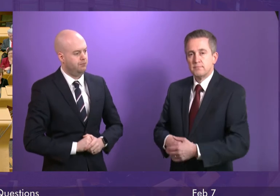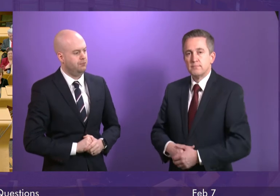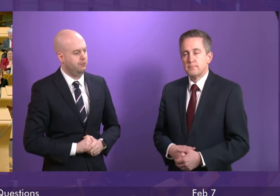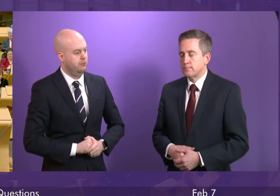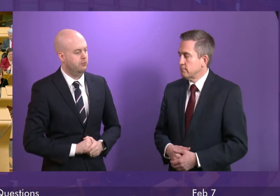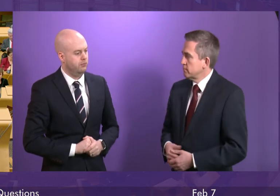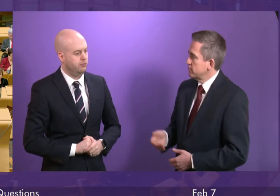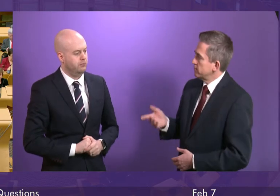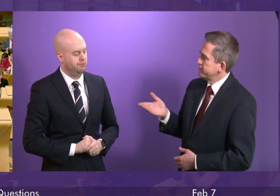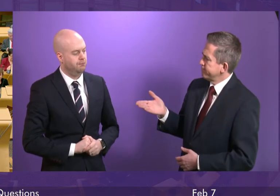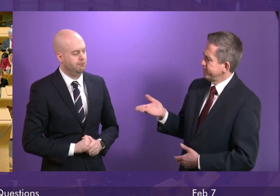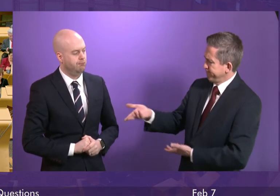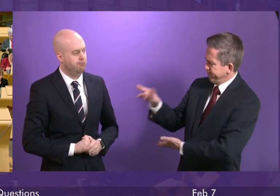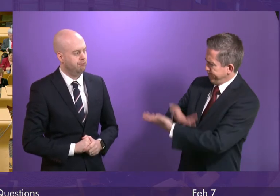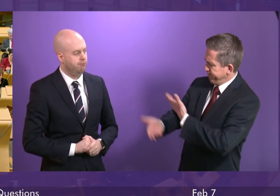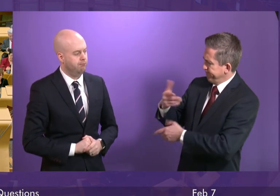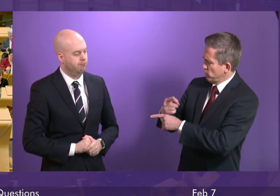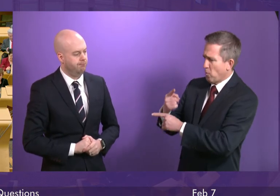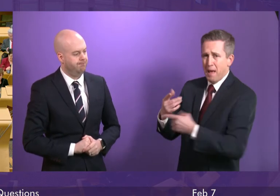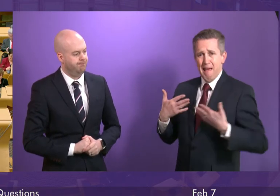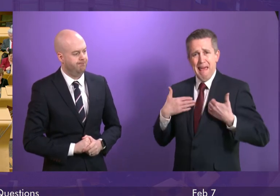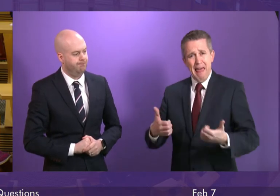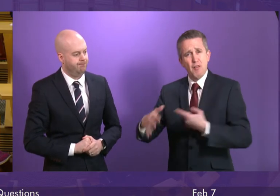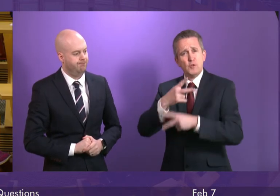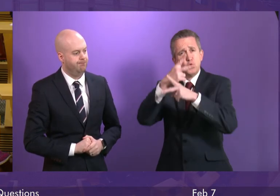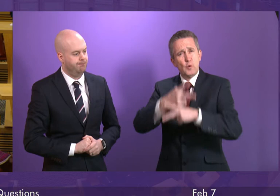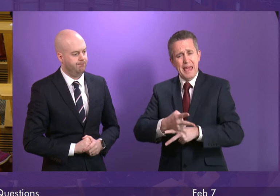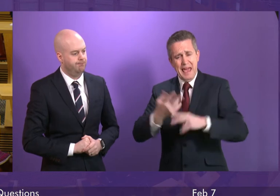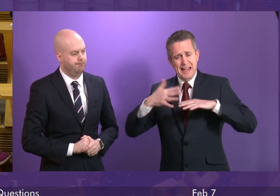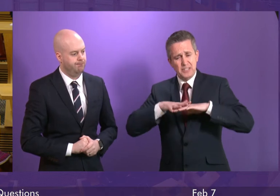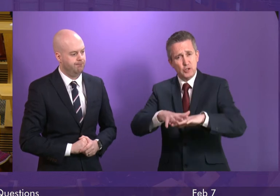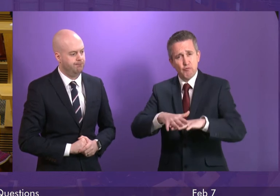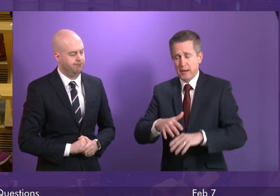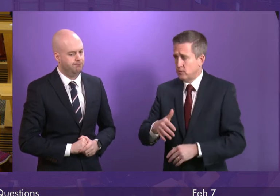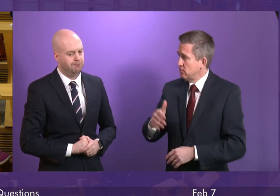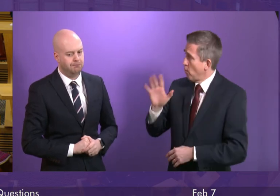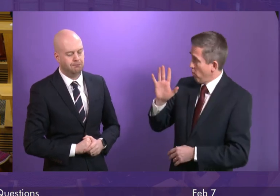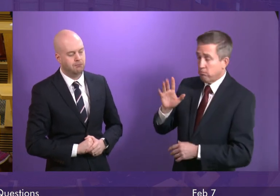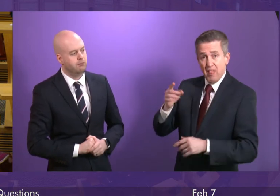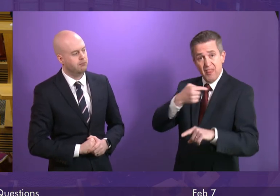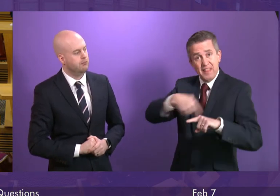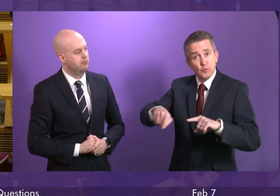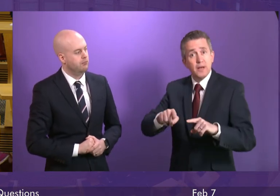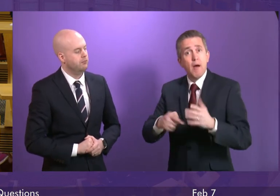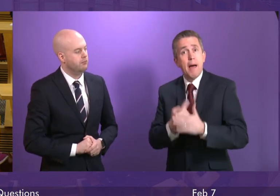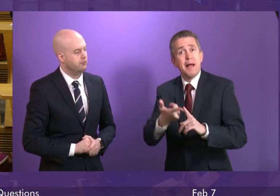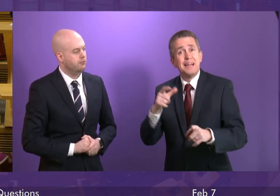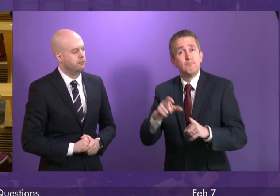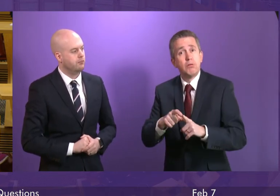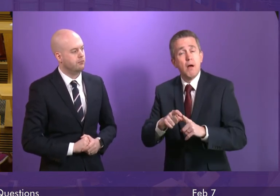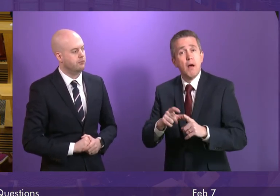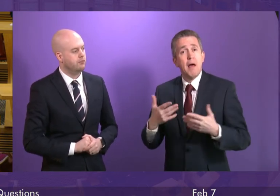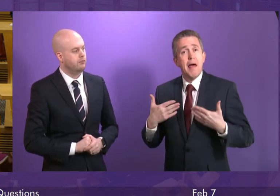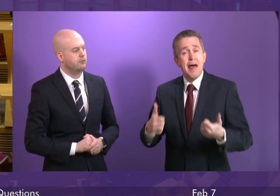Well, John Sweeney talks about health and social care integration. Well, this week we also learned that in Edinburgh the health and social